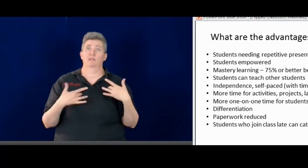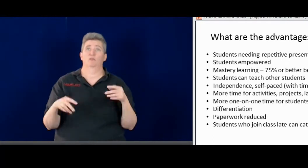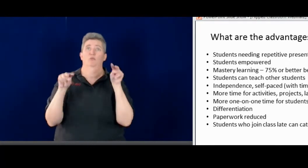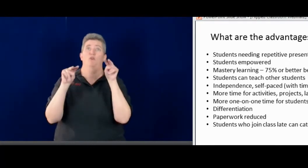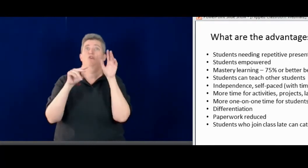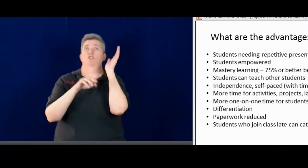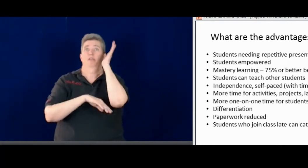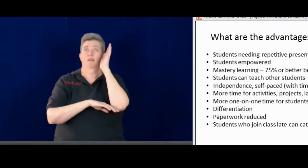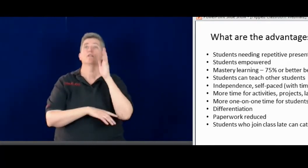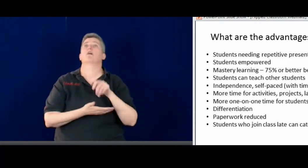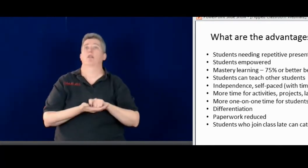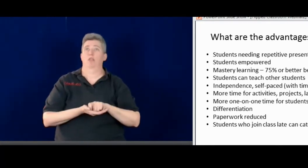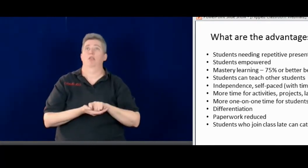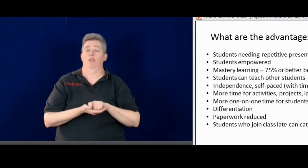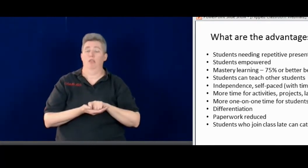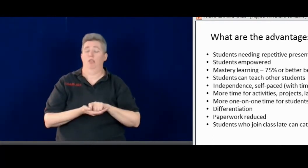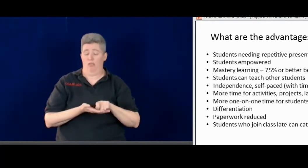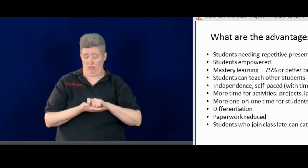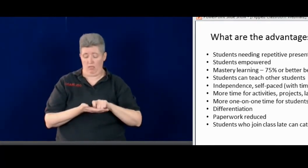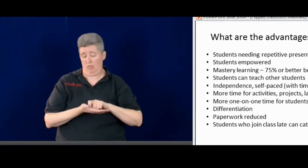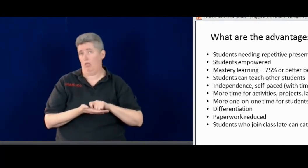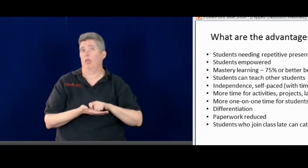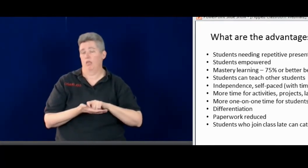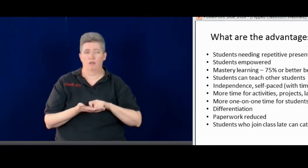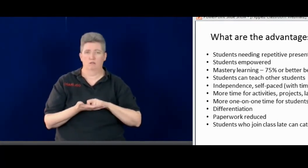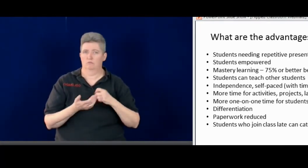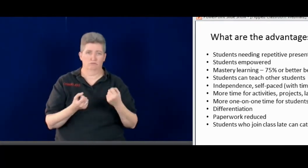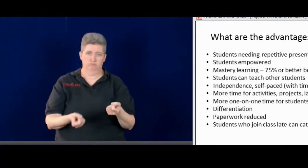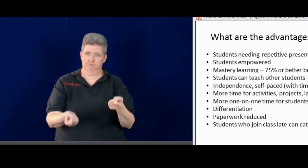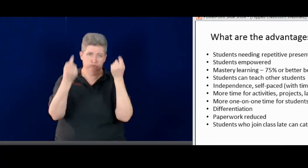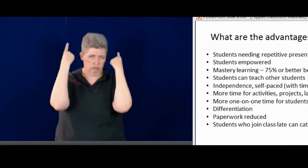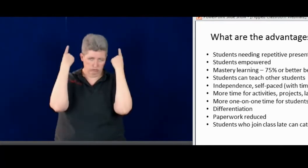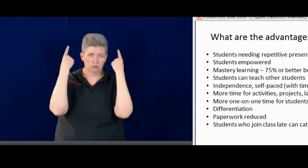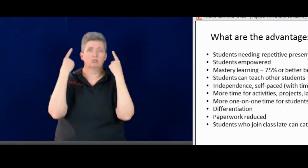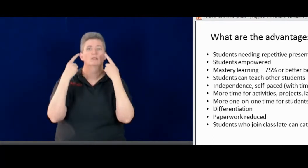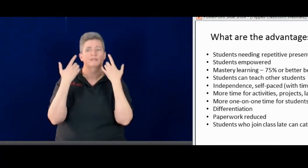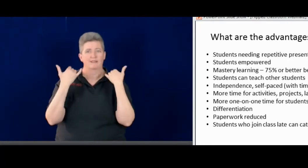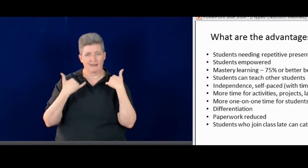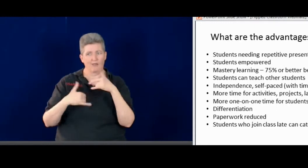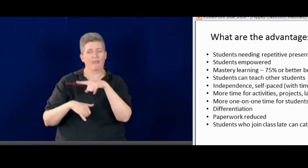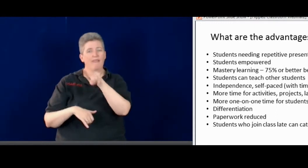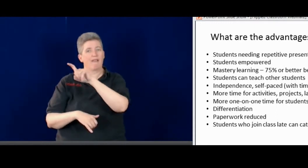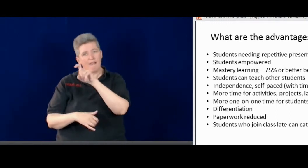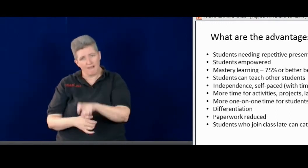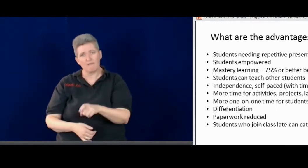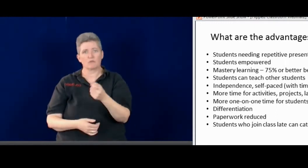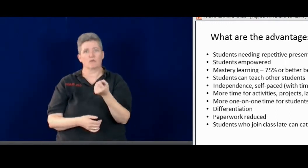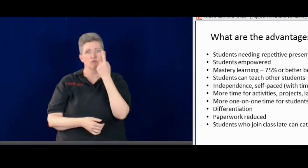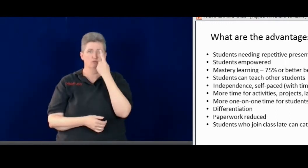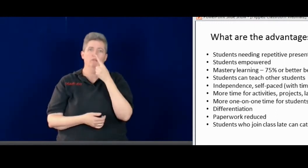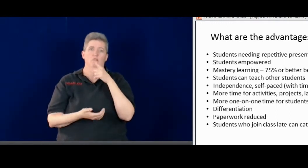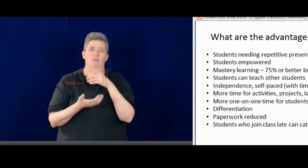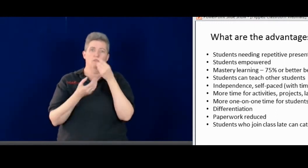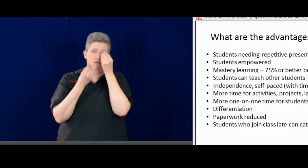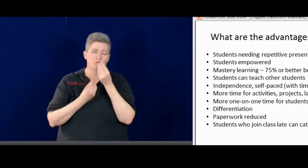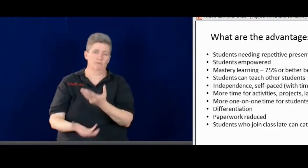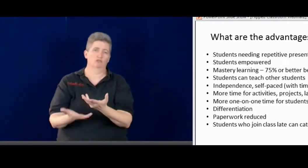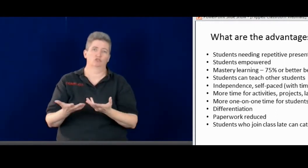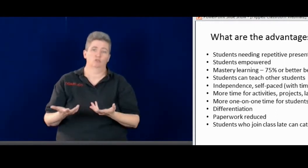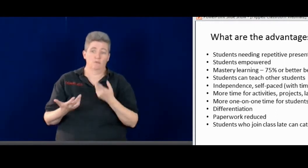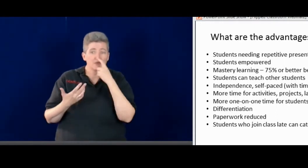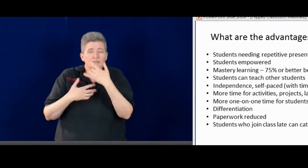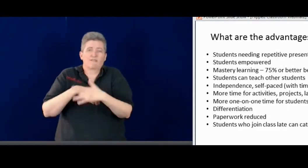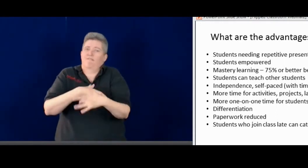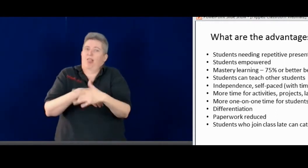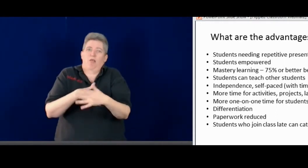A lot of students just sit there and they watch the lecture. They may write a few notes, but it's not being understood. They're not comprehending.